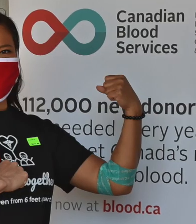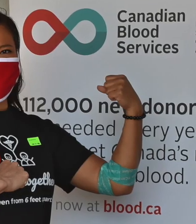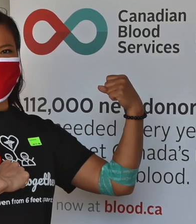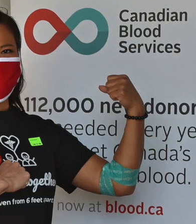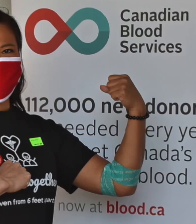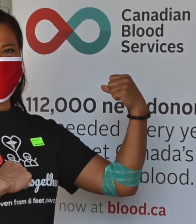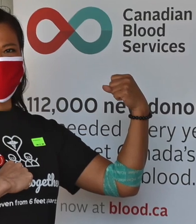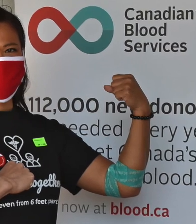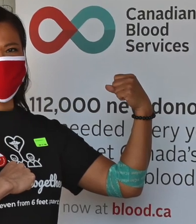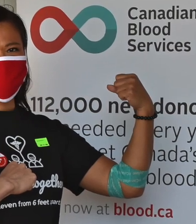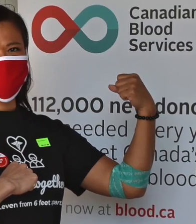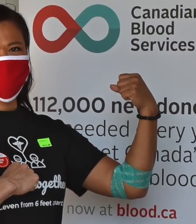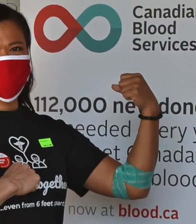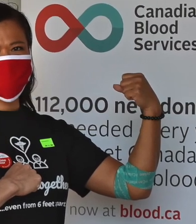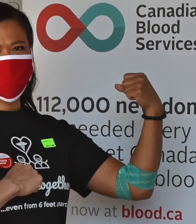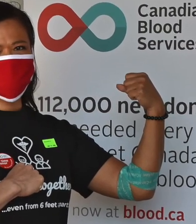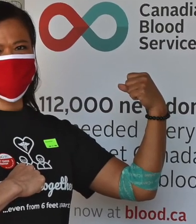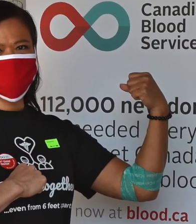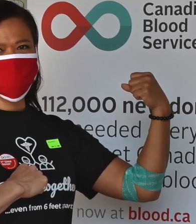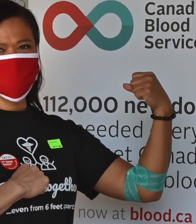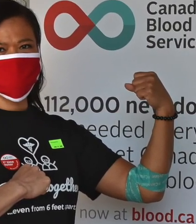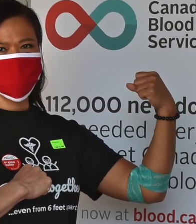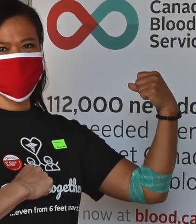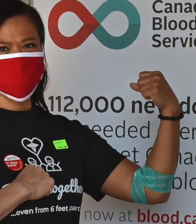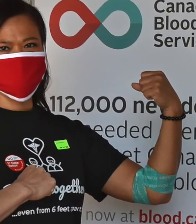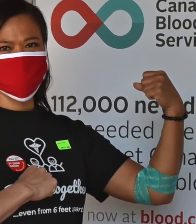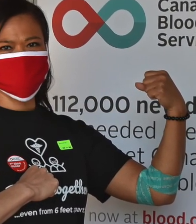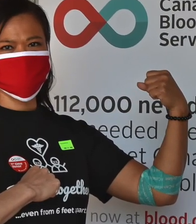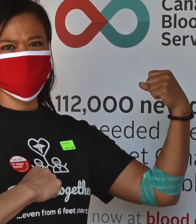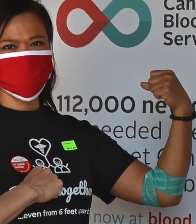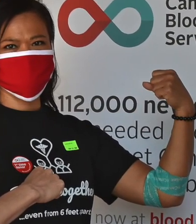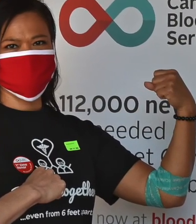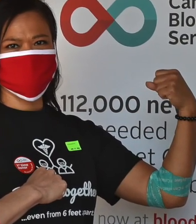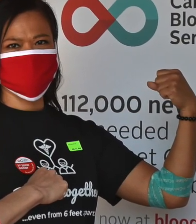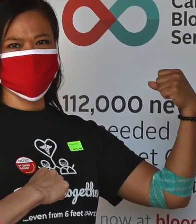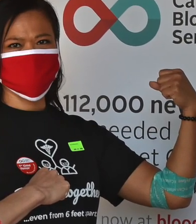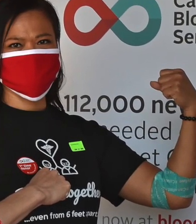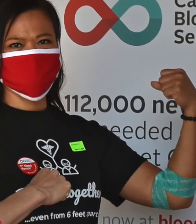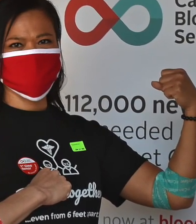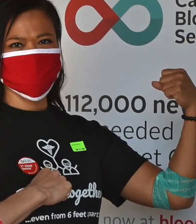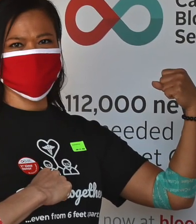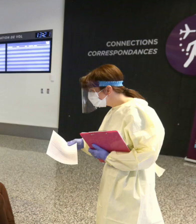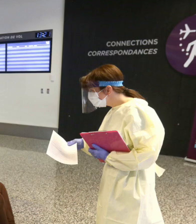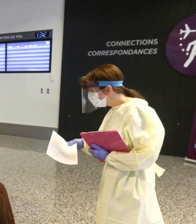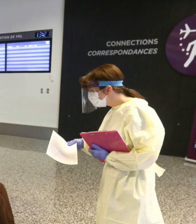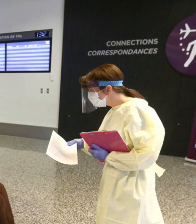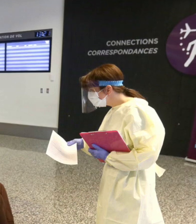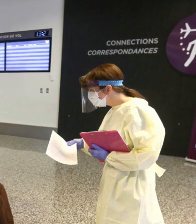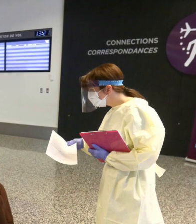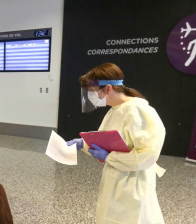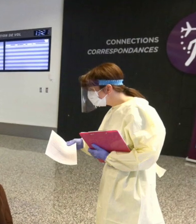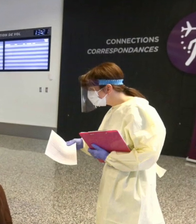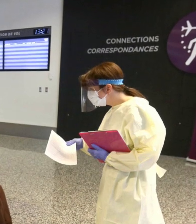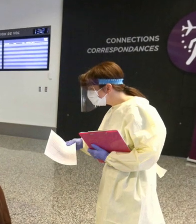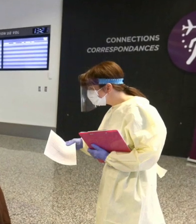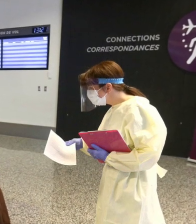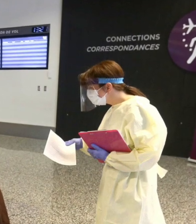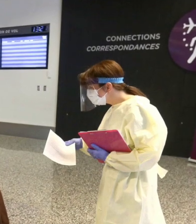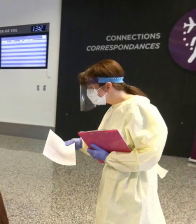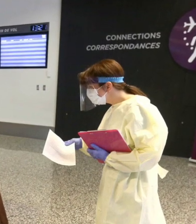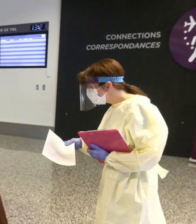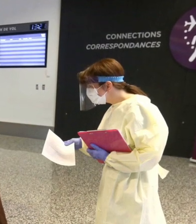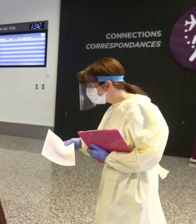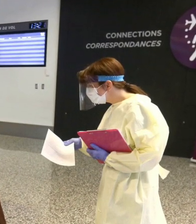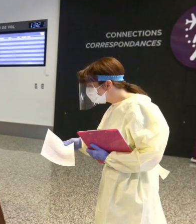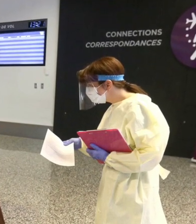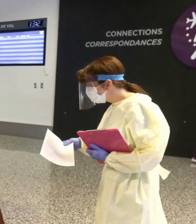The bottom line though is that anywhere people are gathered together, not distanced or wearing face masks, COVID-19 can easily